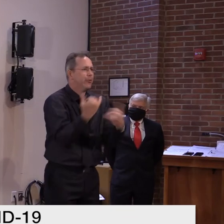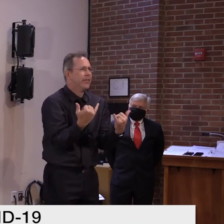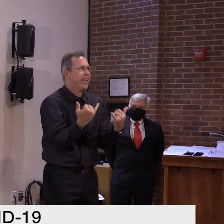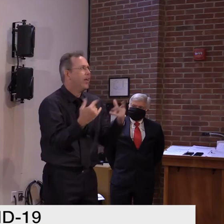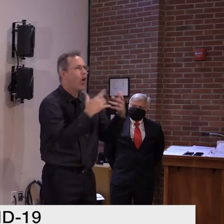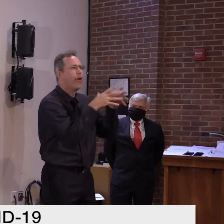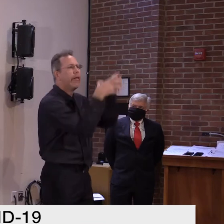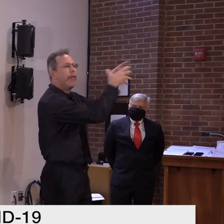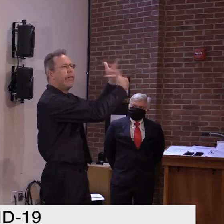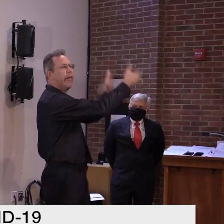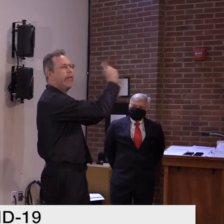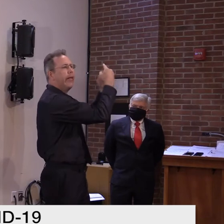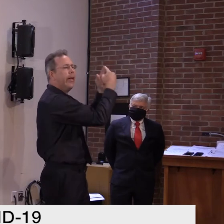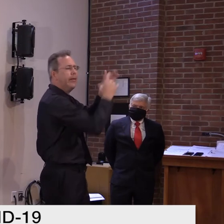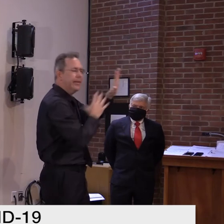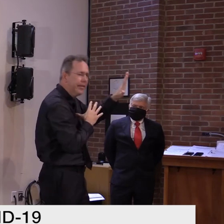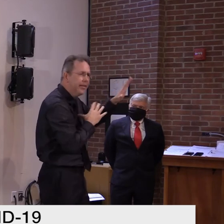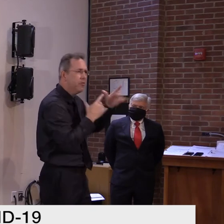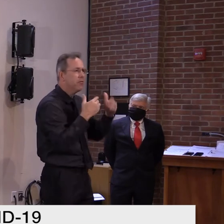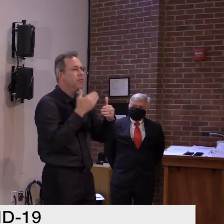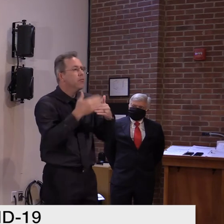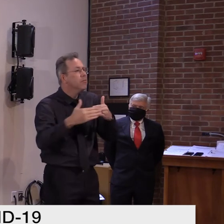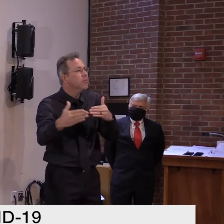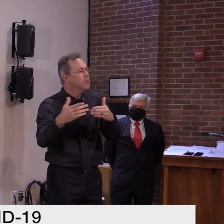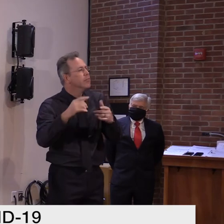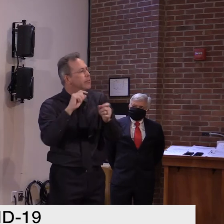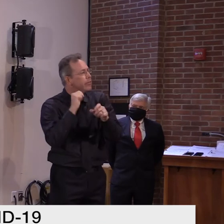to, uh, quarantine when you're, when you come back.